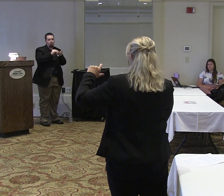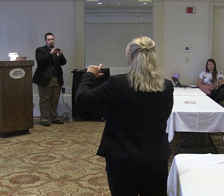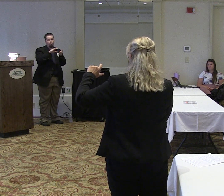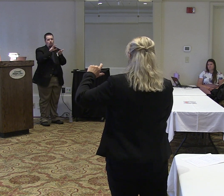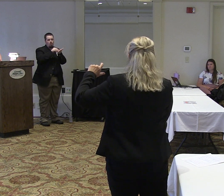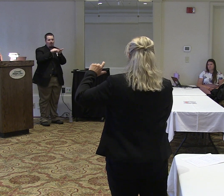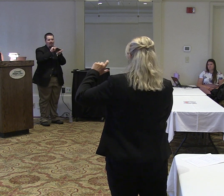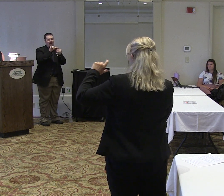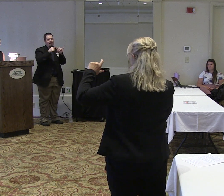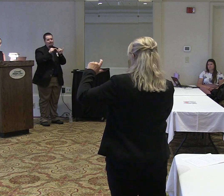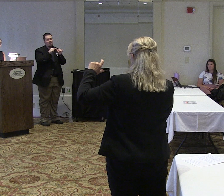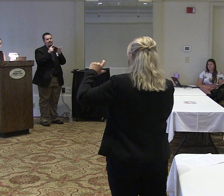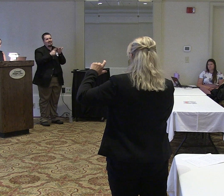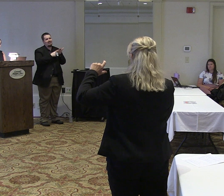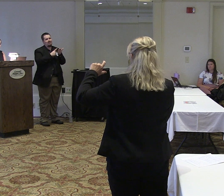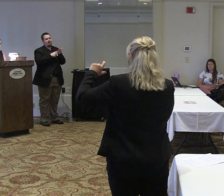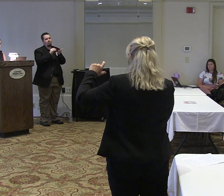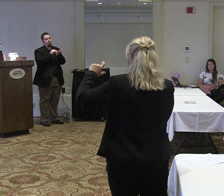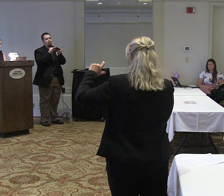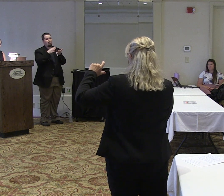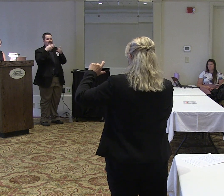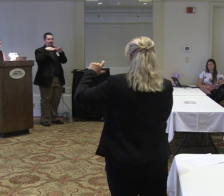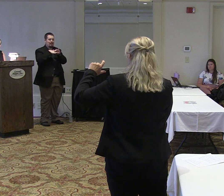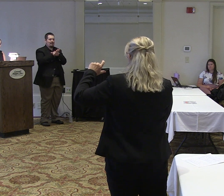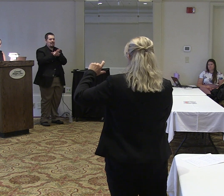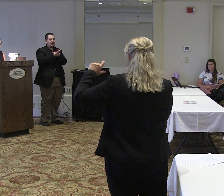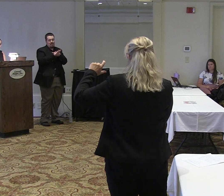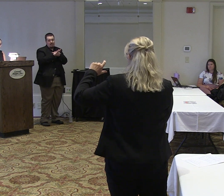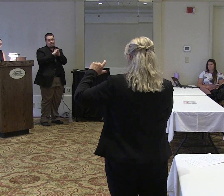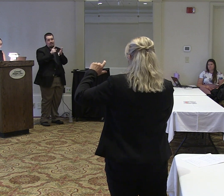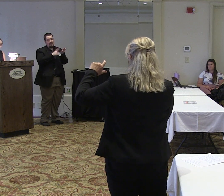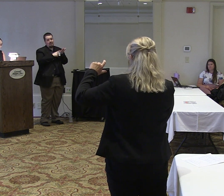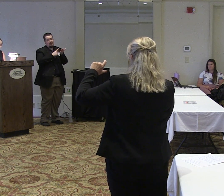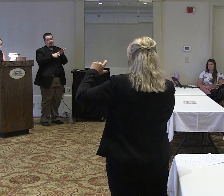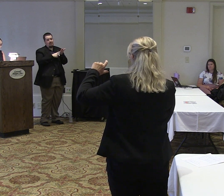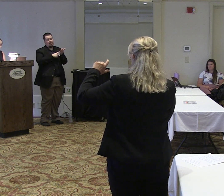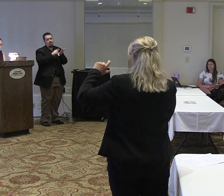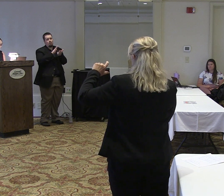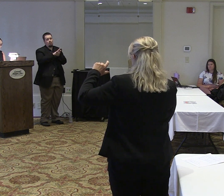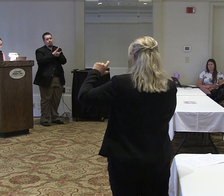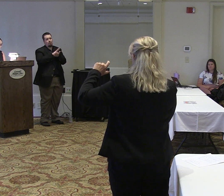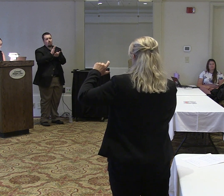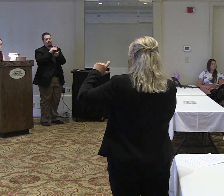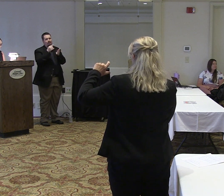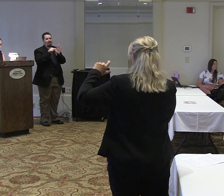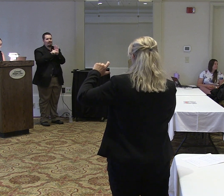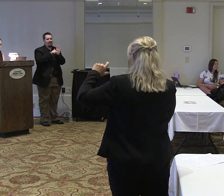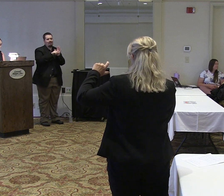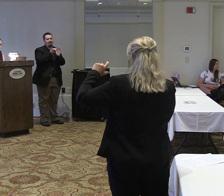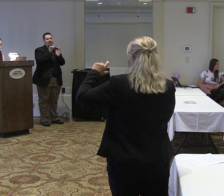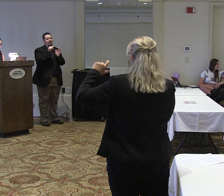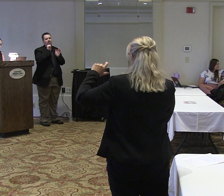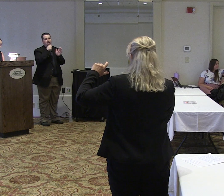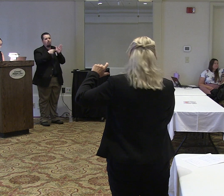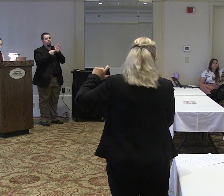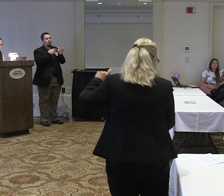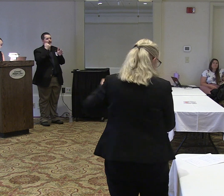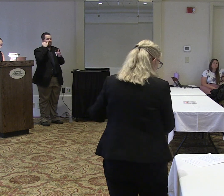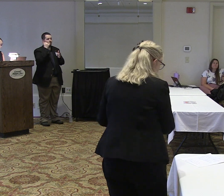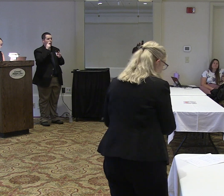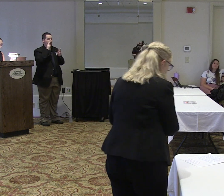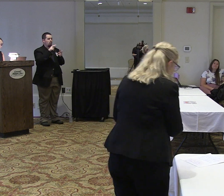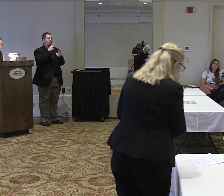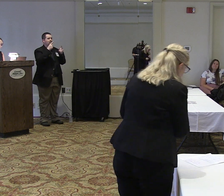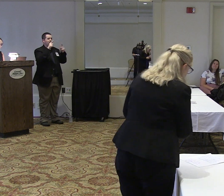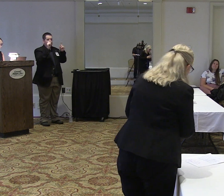that's measuring sometimes where the students come in sometimes the school aspect could even be negative and that's not shown if you just look